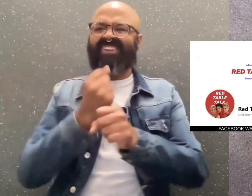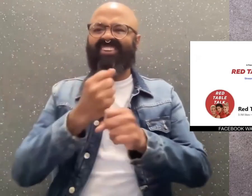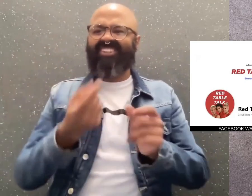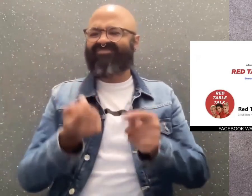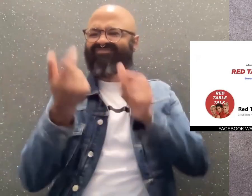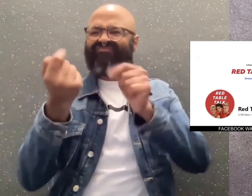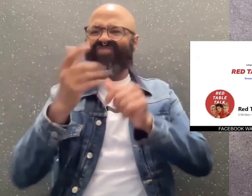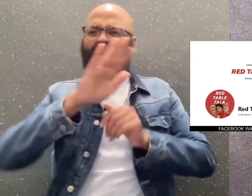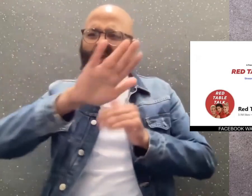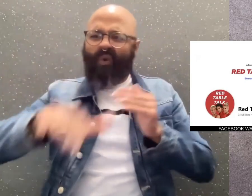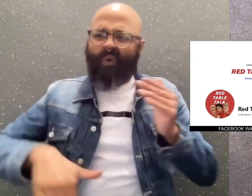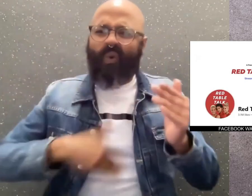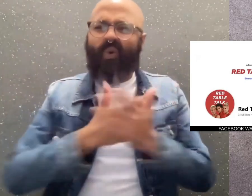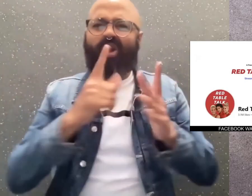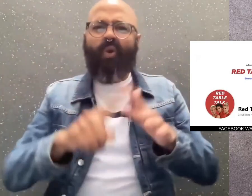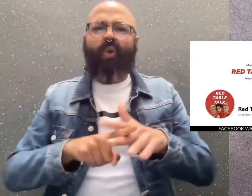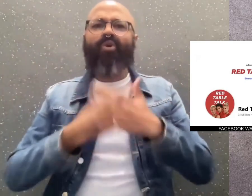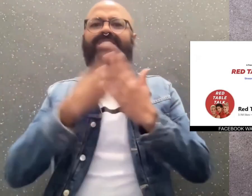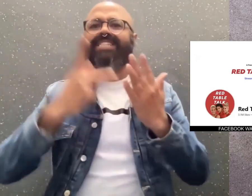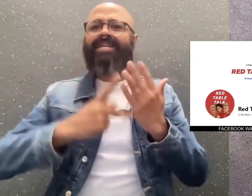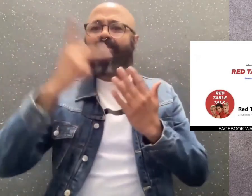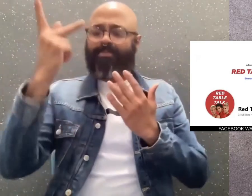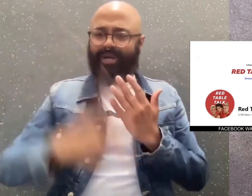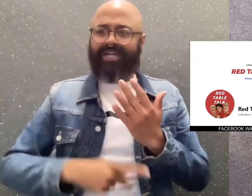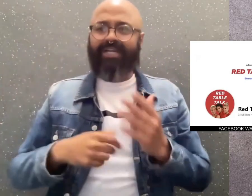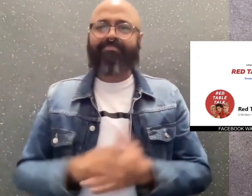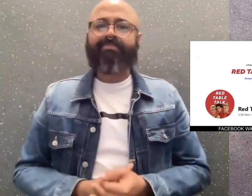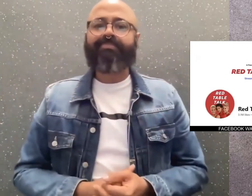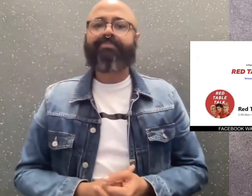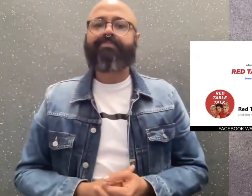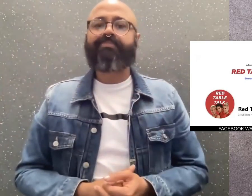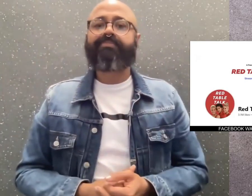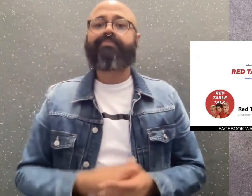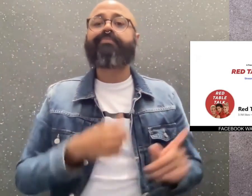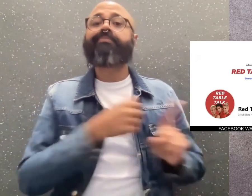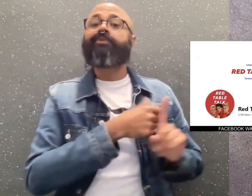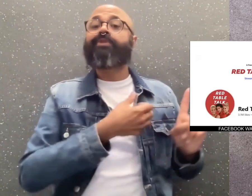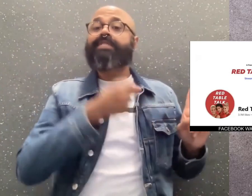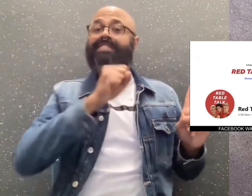Facebook parent company Meta has gotten rid of all of its original programming.